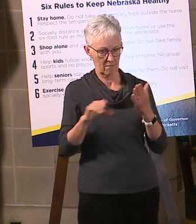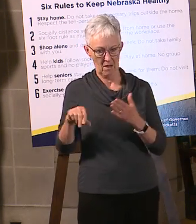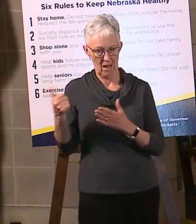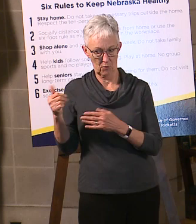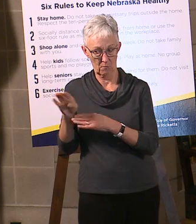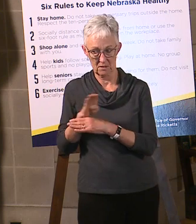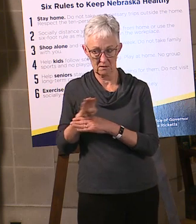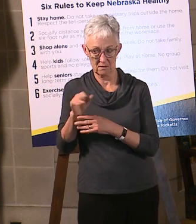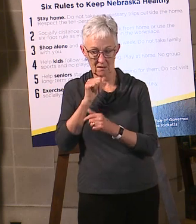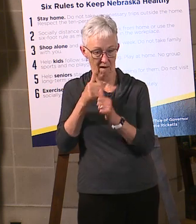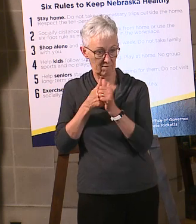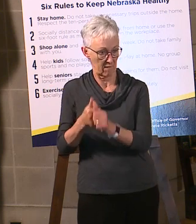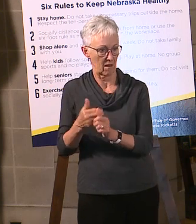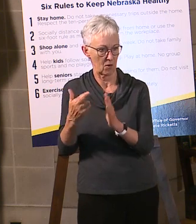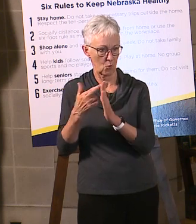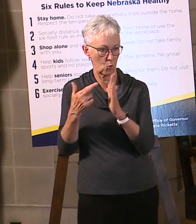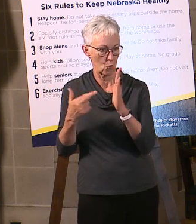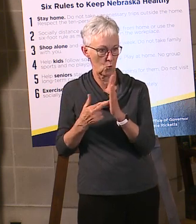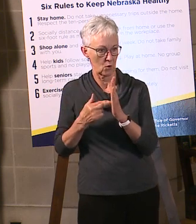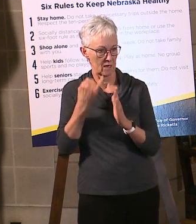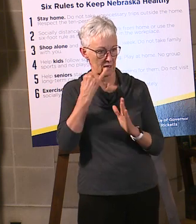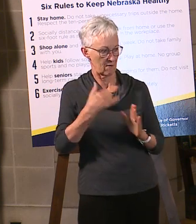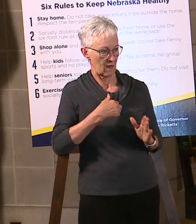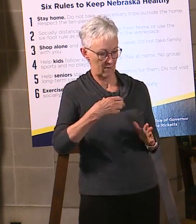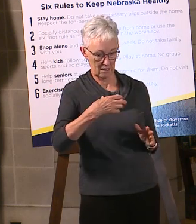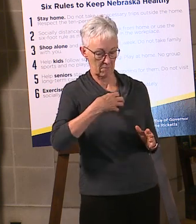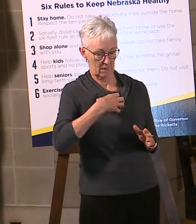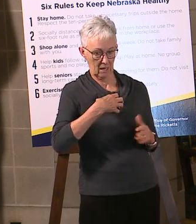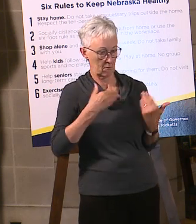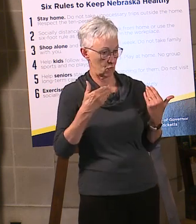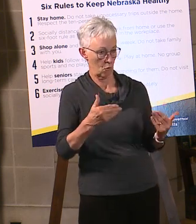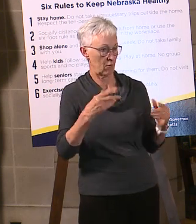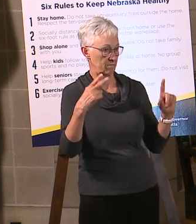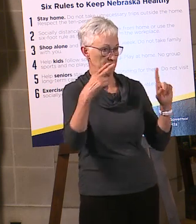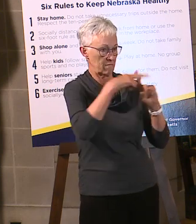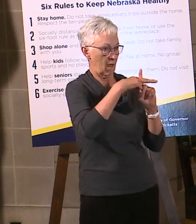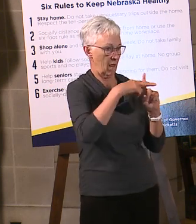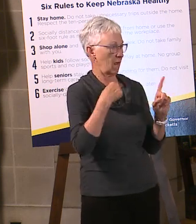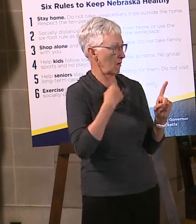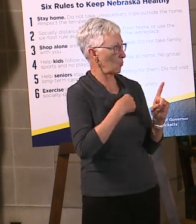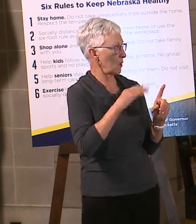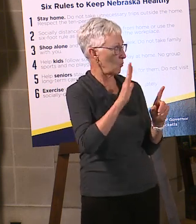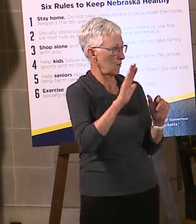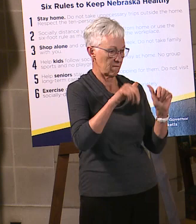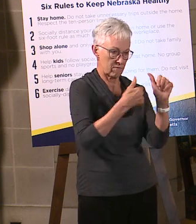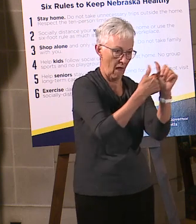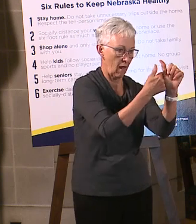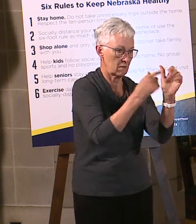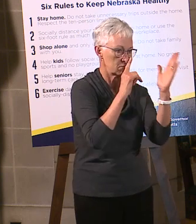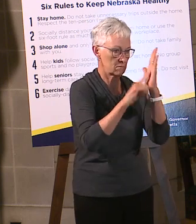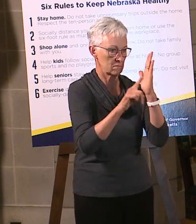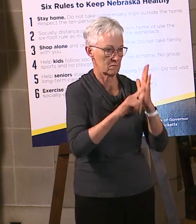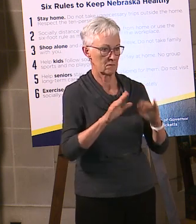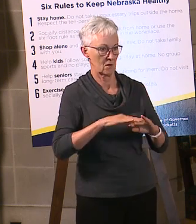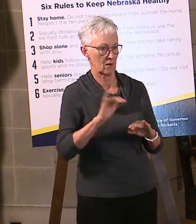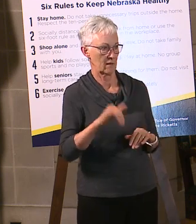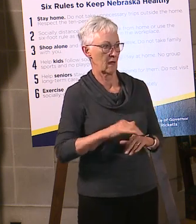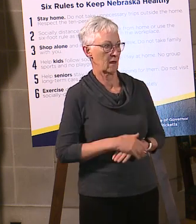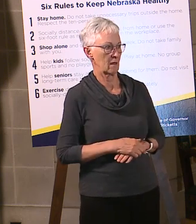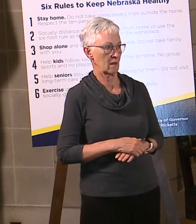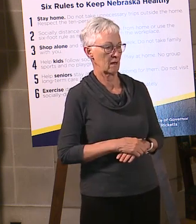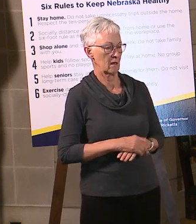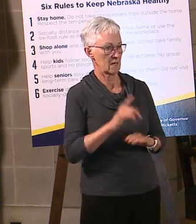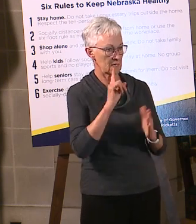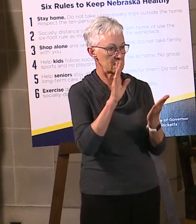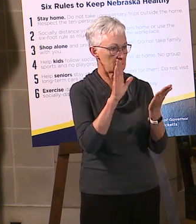go check them out. And if you've got a complaint, file the complaint with us and we will, you know, we can follow up on it. So, but what we're expecting is that people